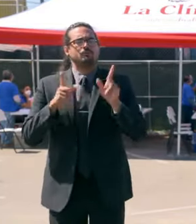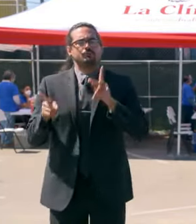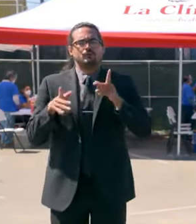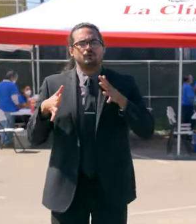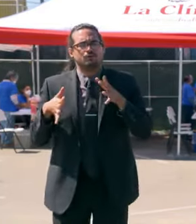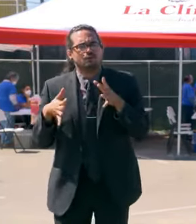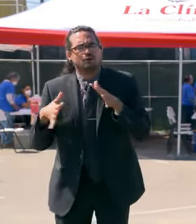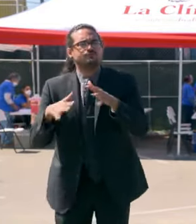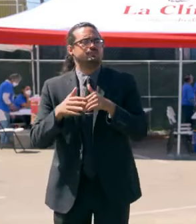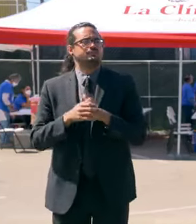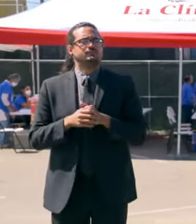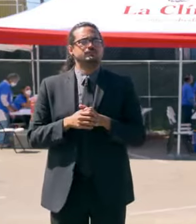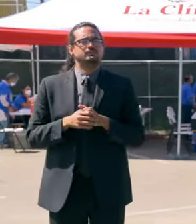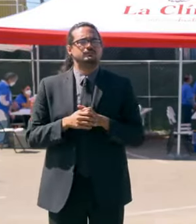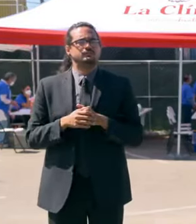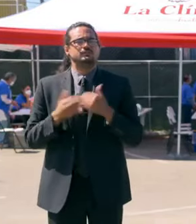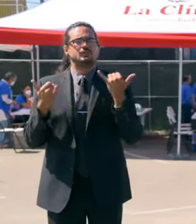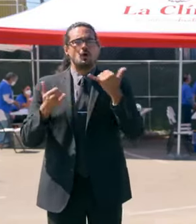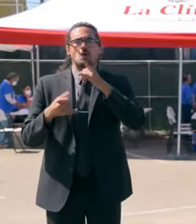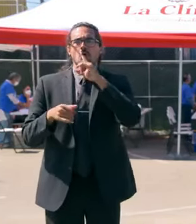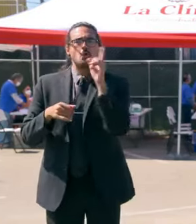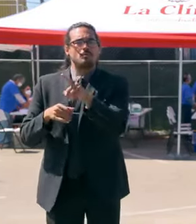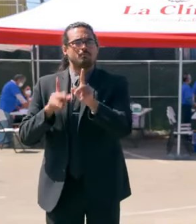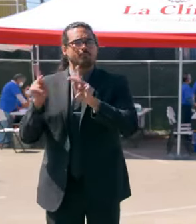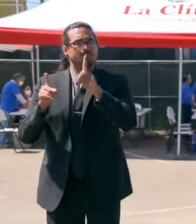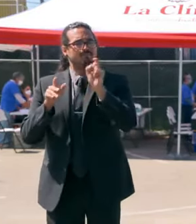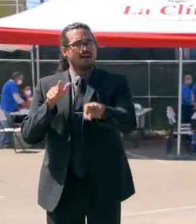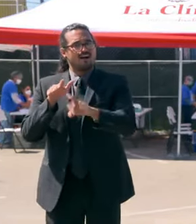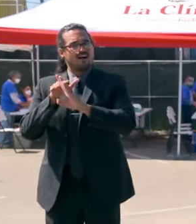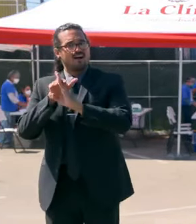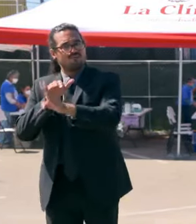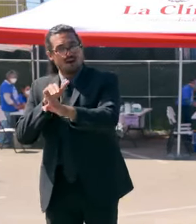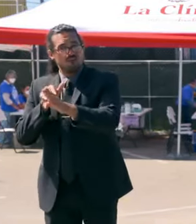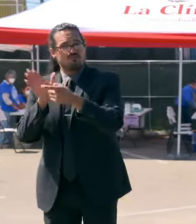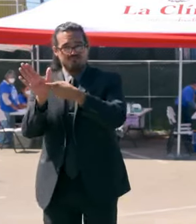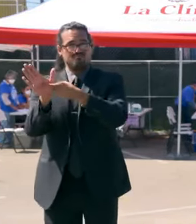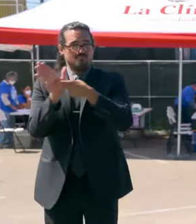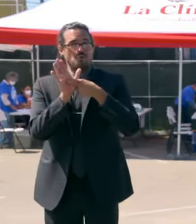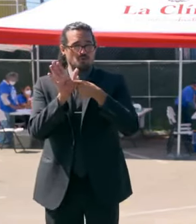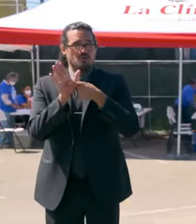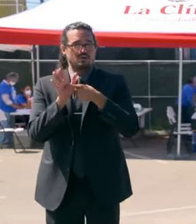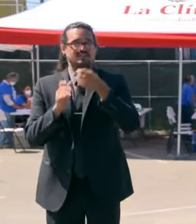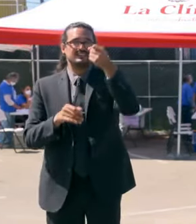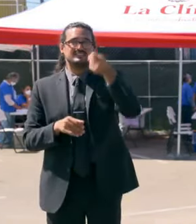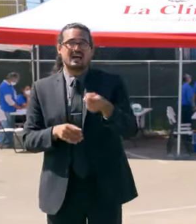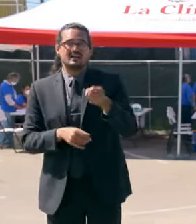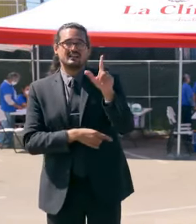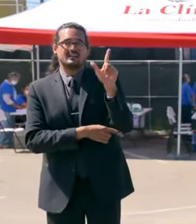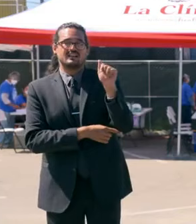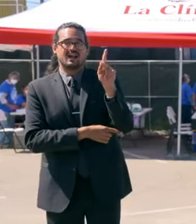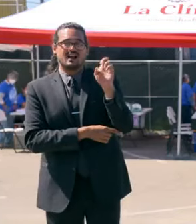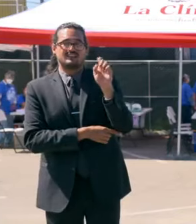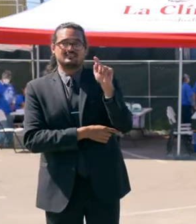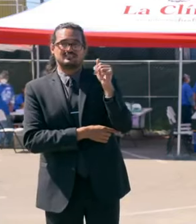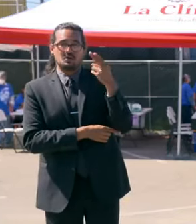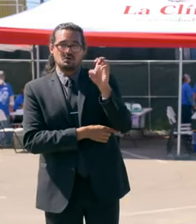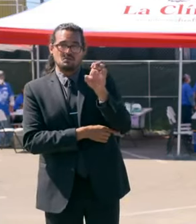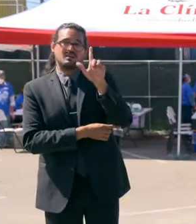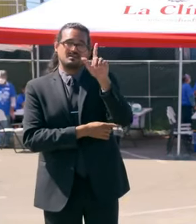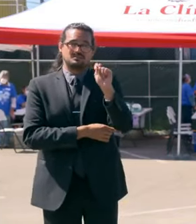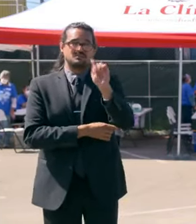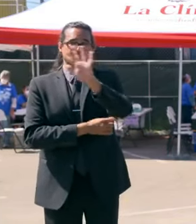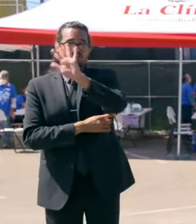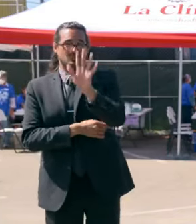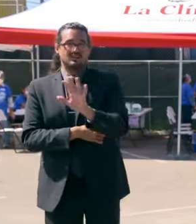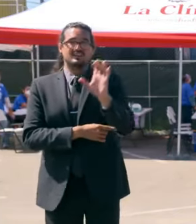precipitated in evacuations, mandatory evacuations in the South Lake Tower area, is the Calder Fire. I've